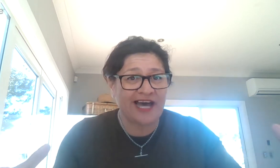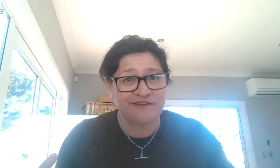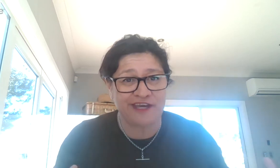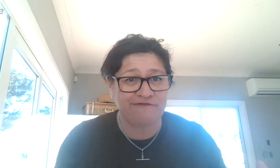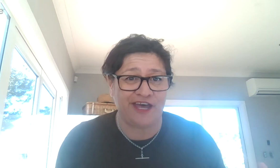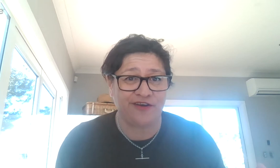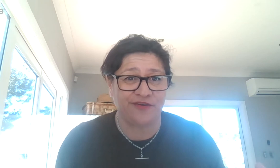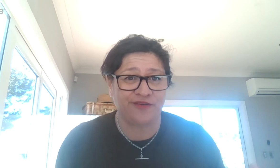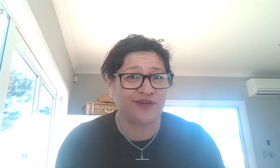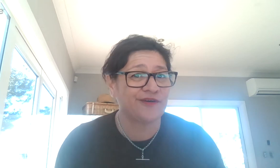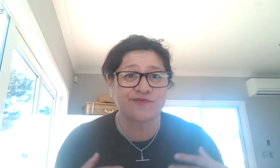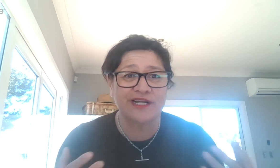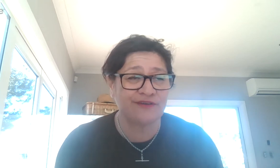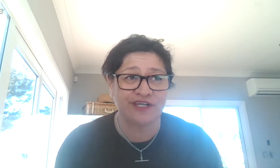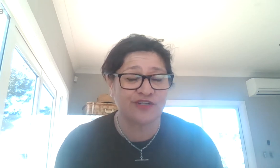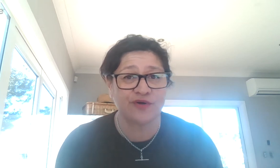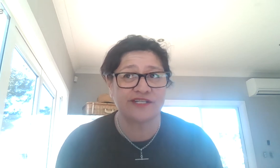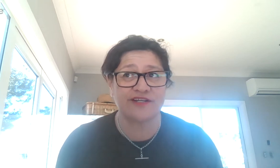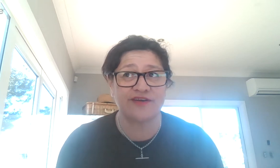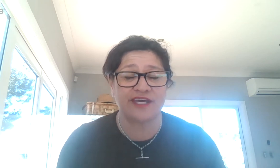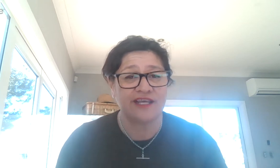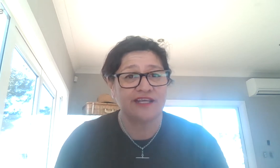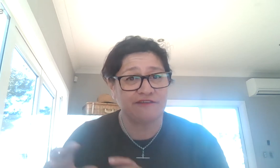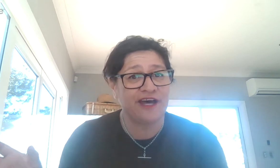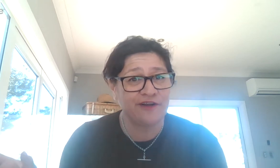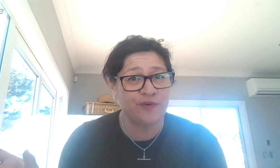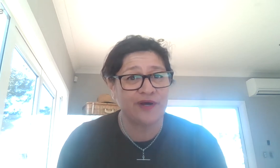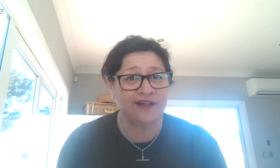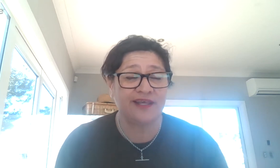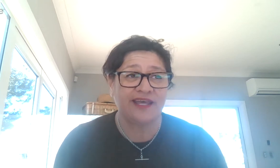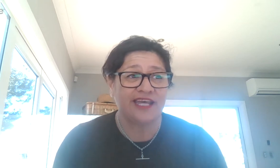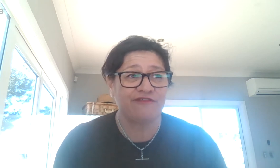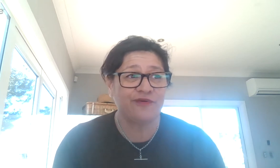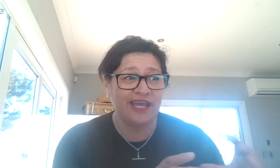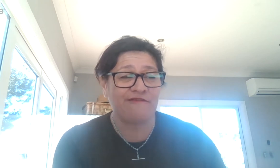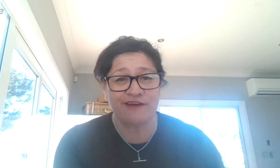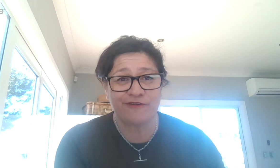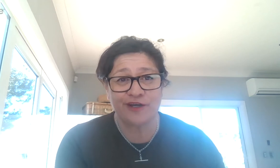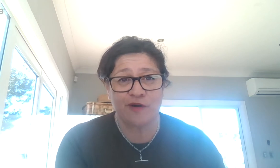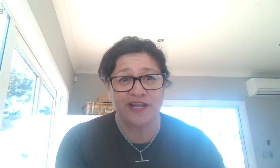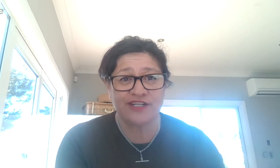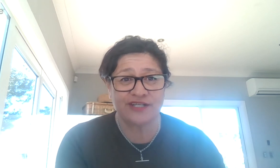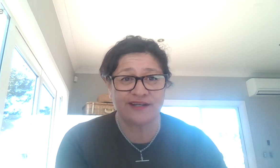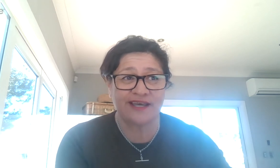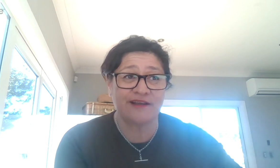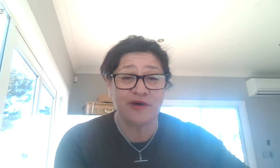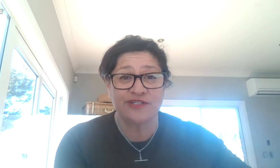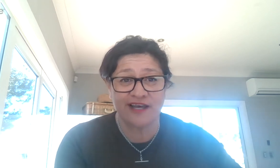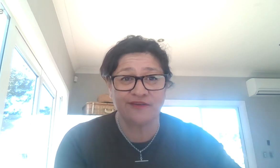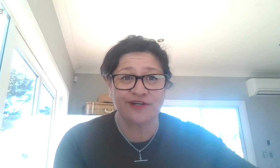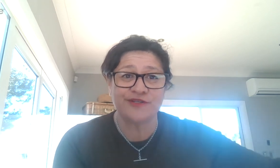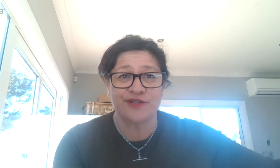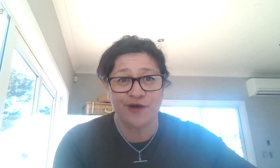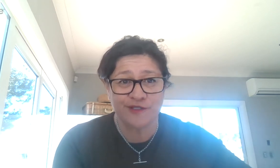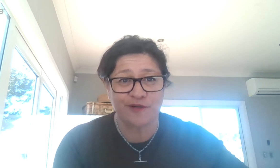that we're part of that whānau. You know, it's really reassuring to know that your whānau are well. If we have that free accommodation in a